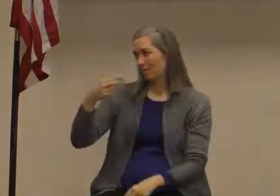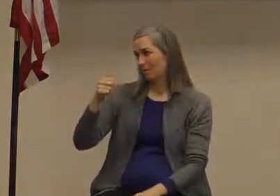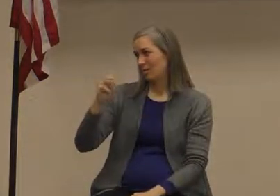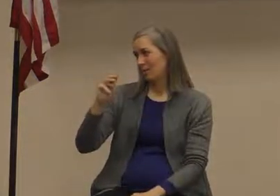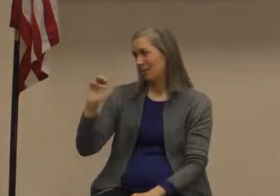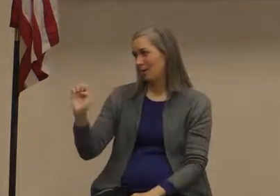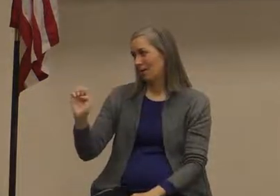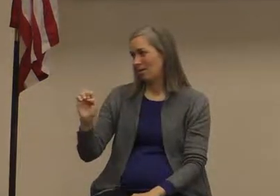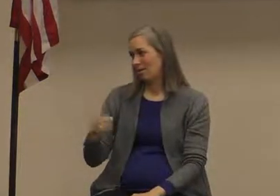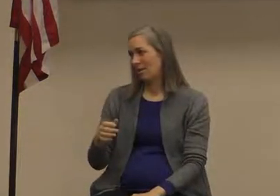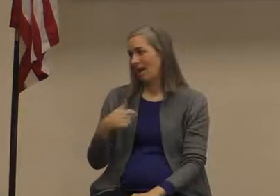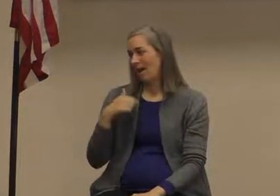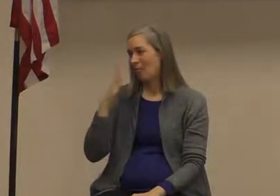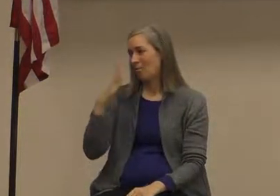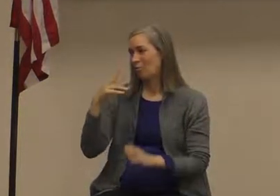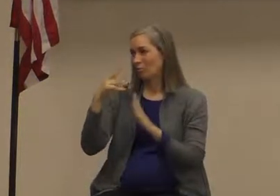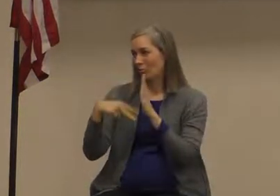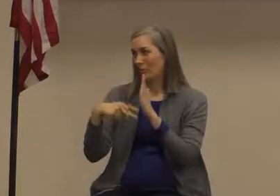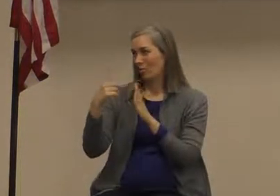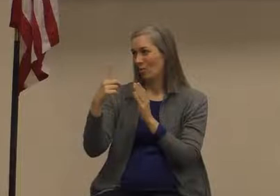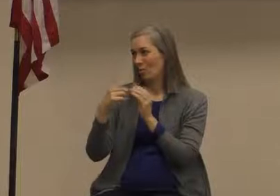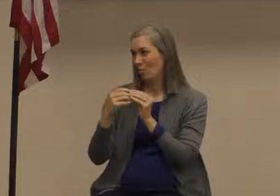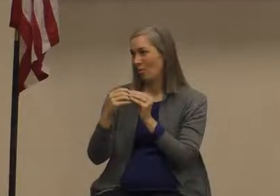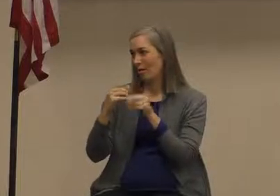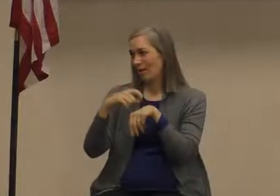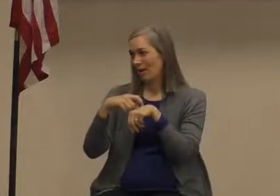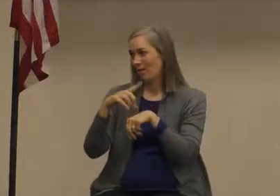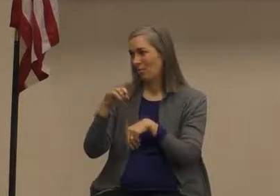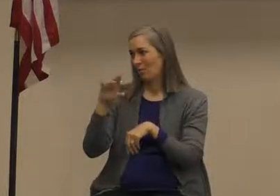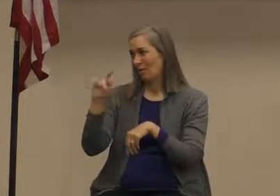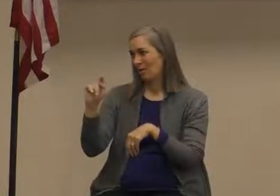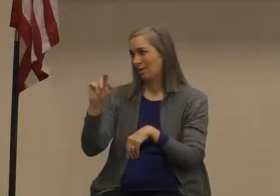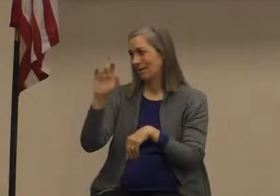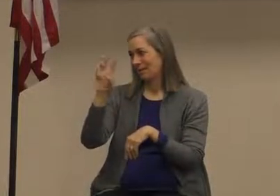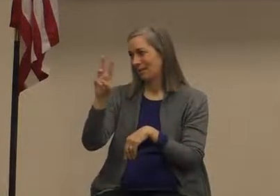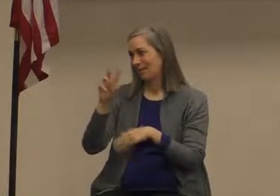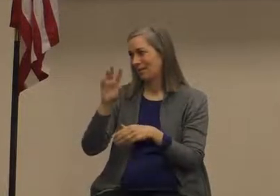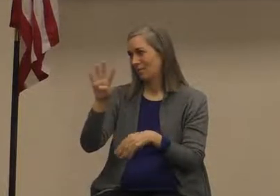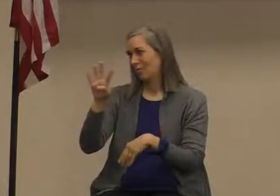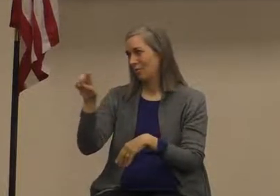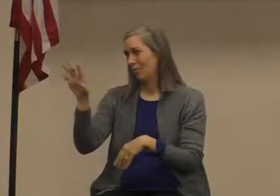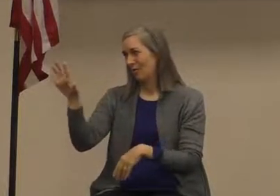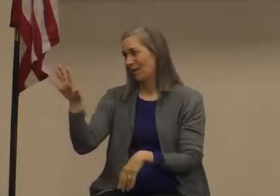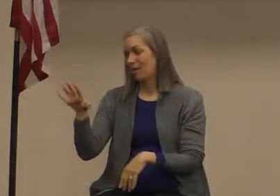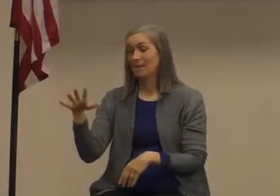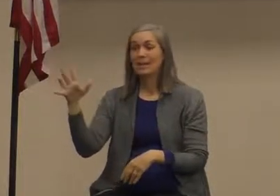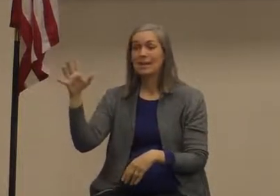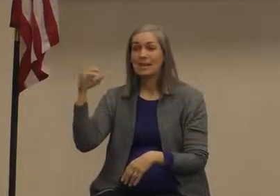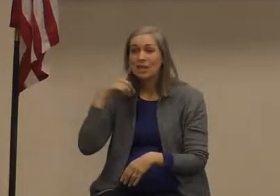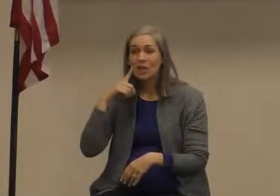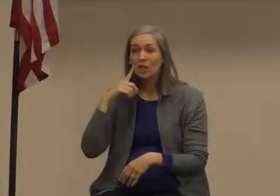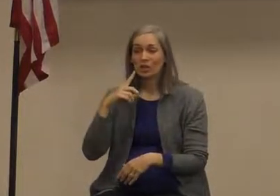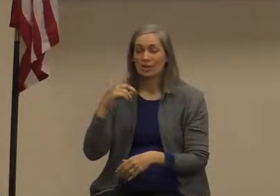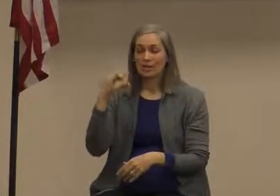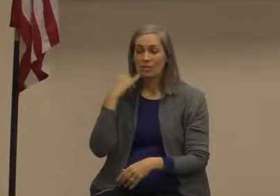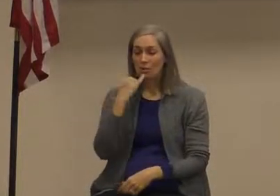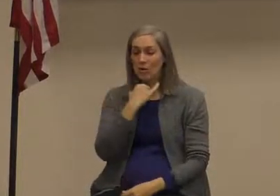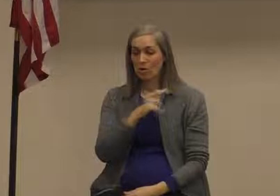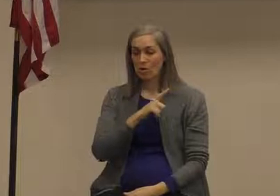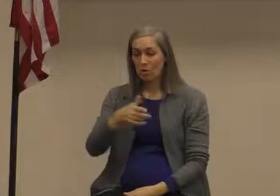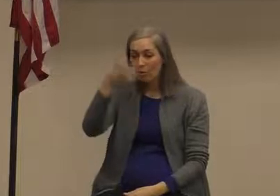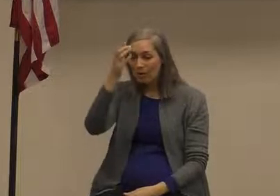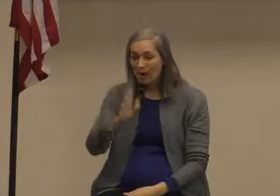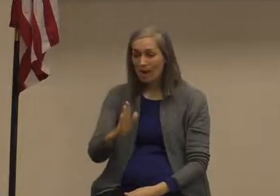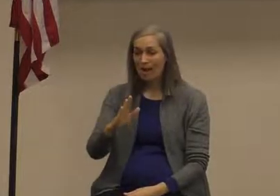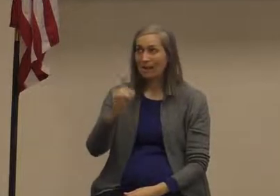in deuteronomy chapter 6 verses 4 and 5 we find these words hear o israel the lord our god the